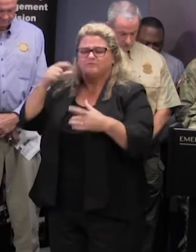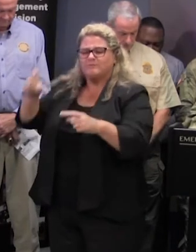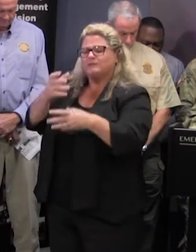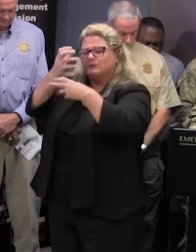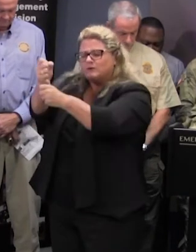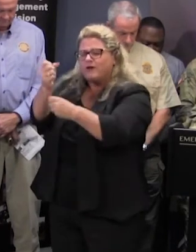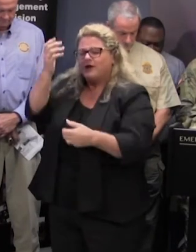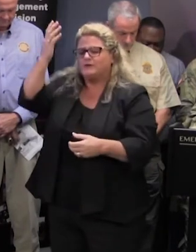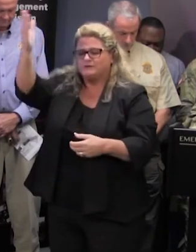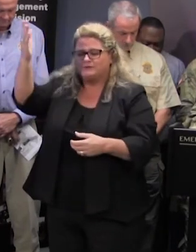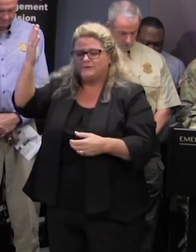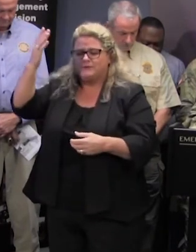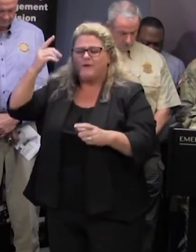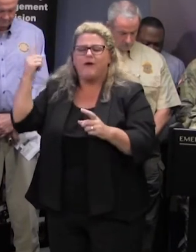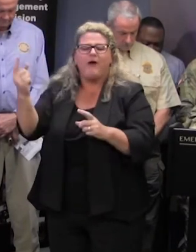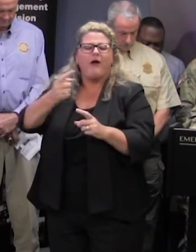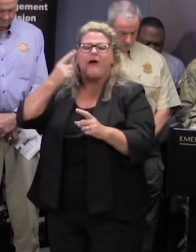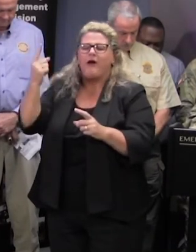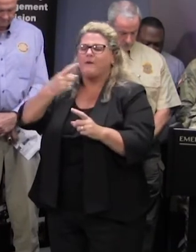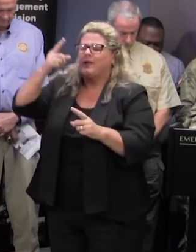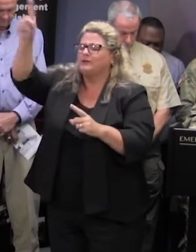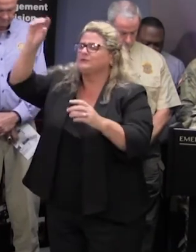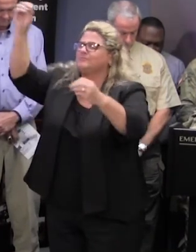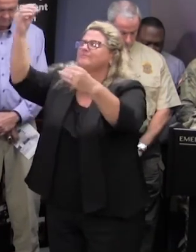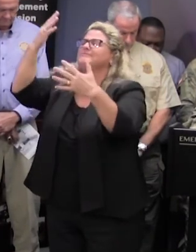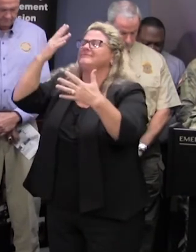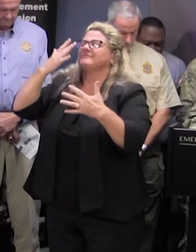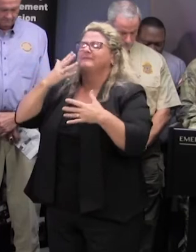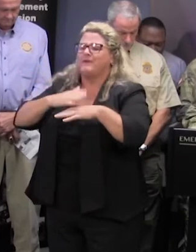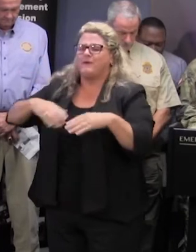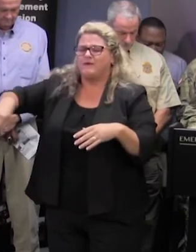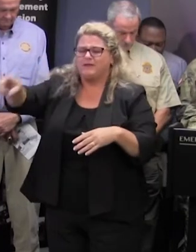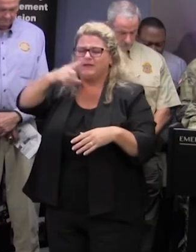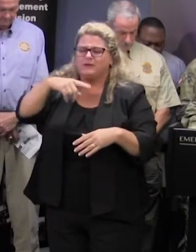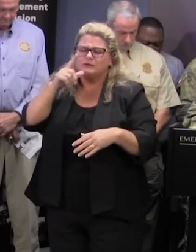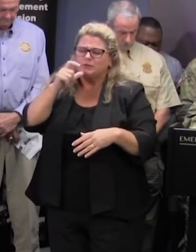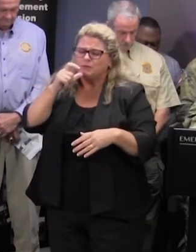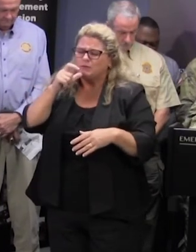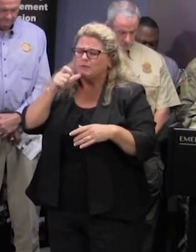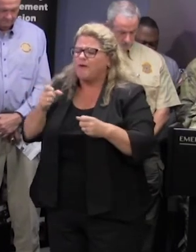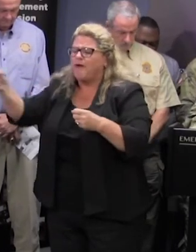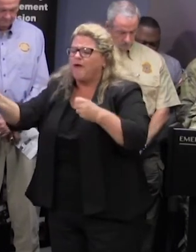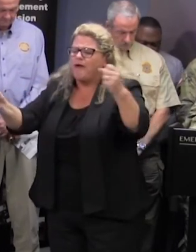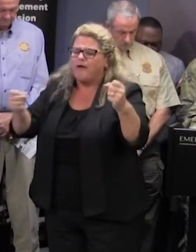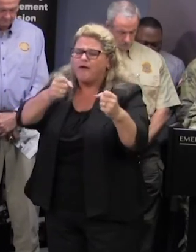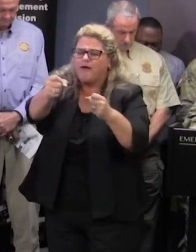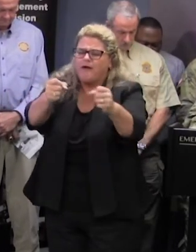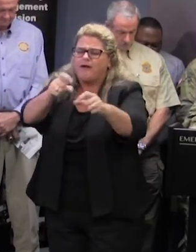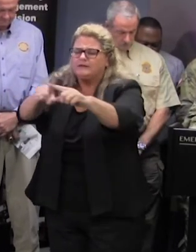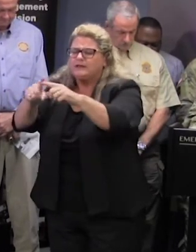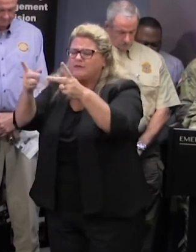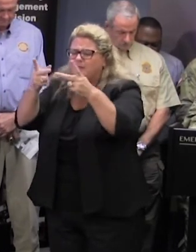you for always allowing the sun to shine we pray for those that have been displaced those that have suffered